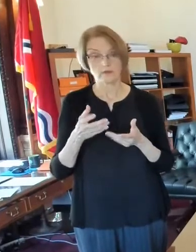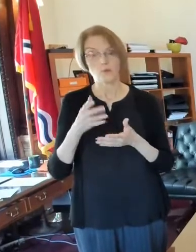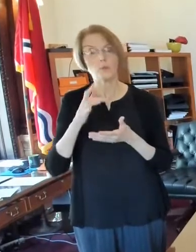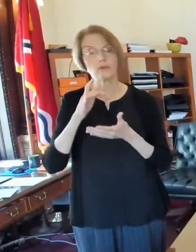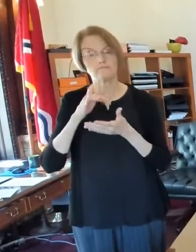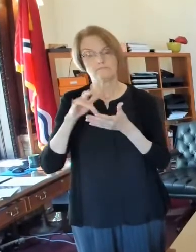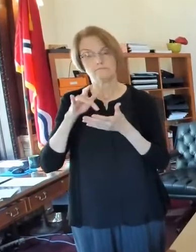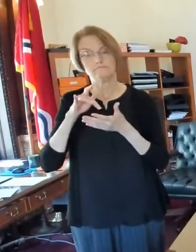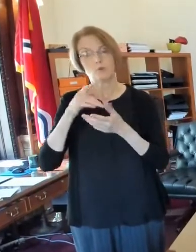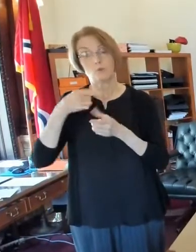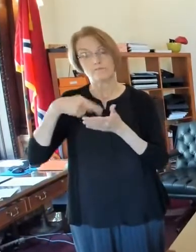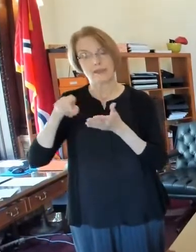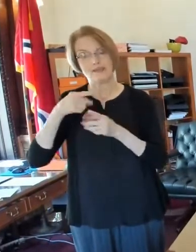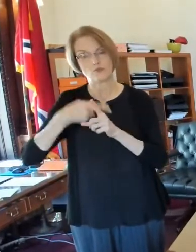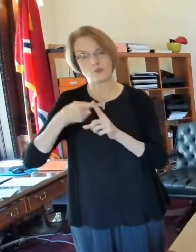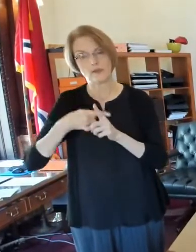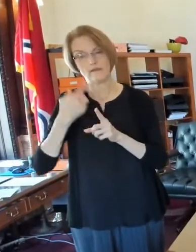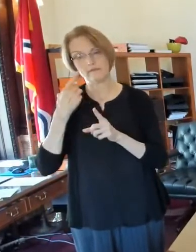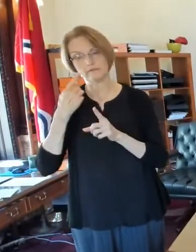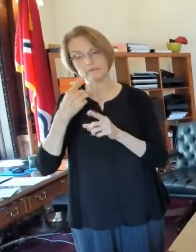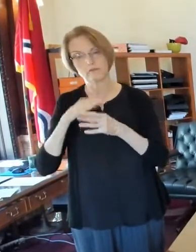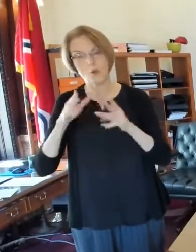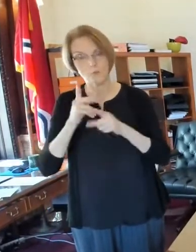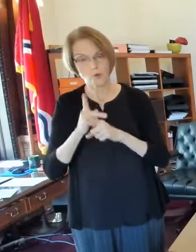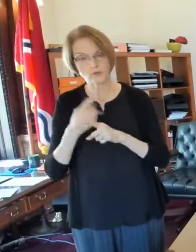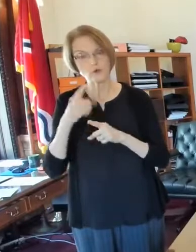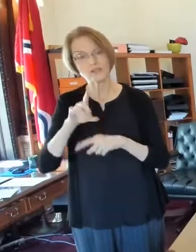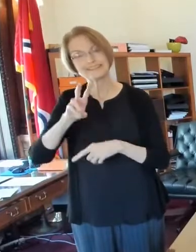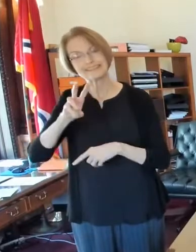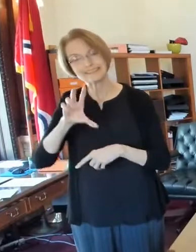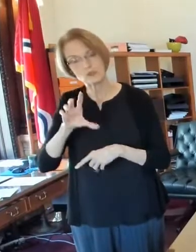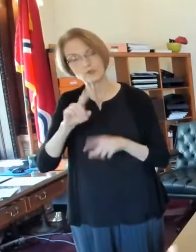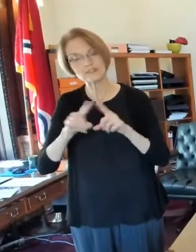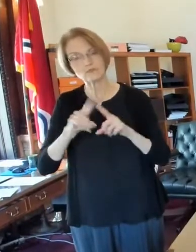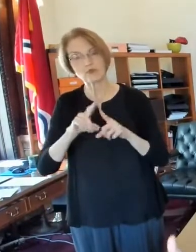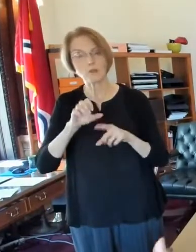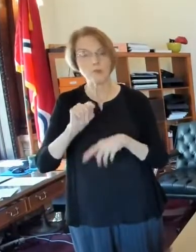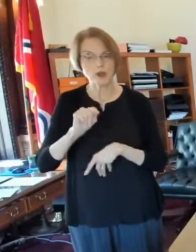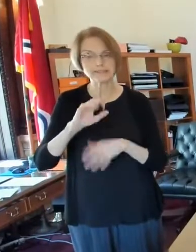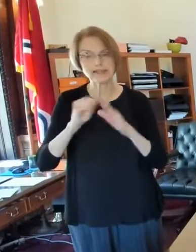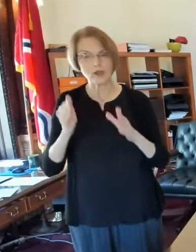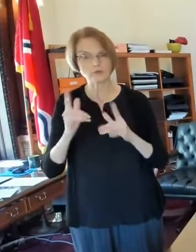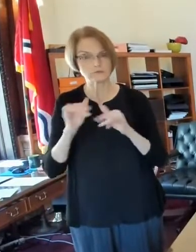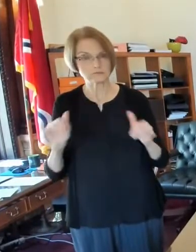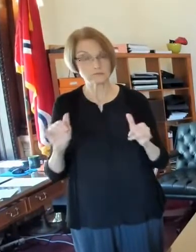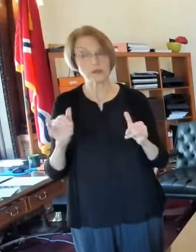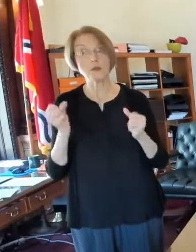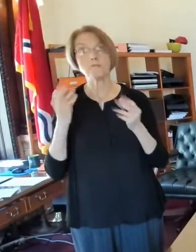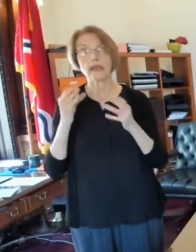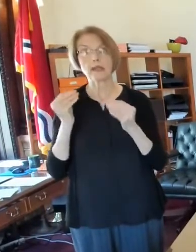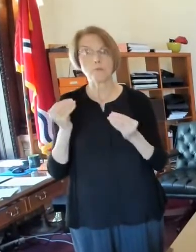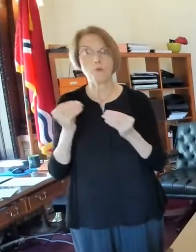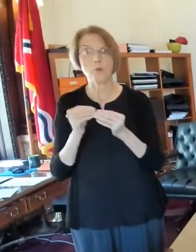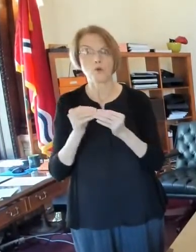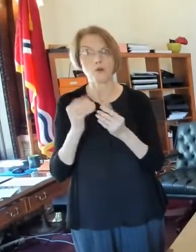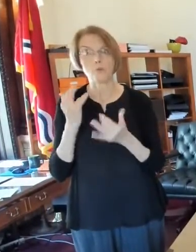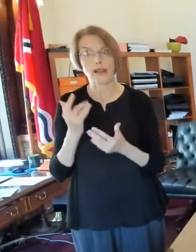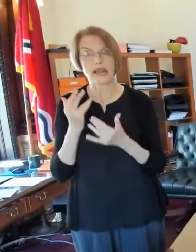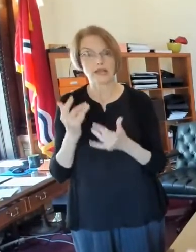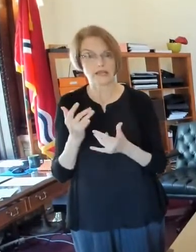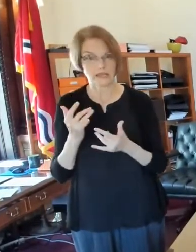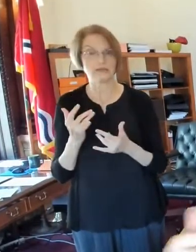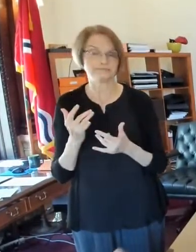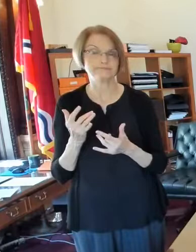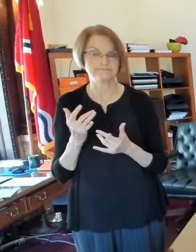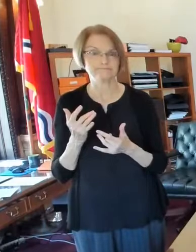rent on 600 unit rent or mortgage on 600 units. We have many more in the pipeline, um, who we're